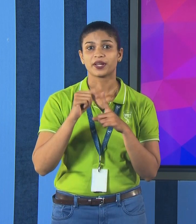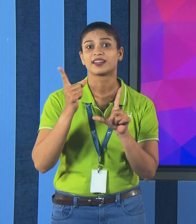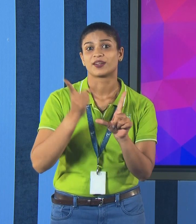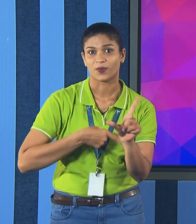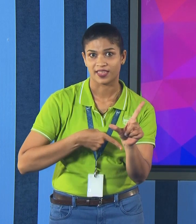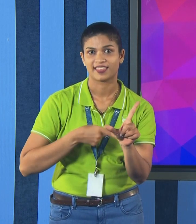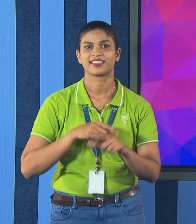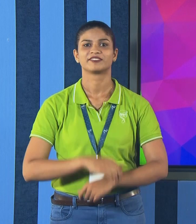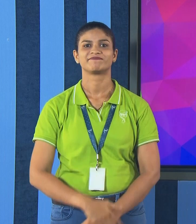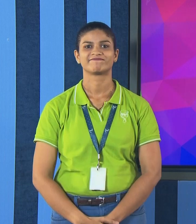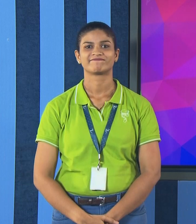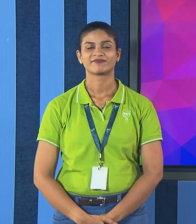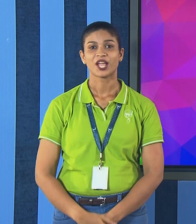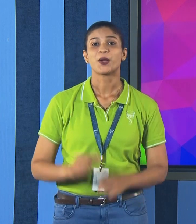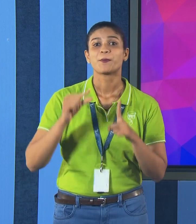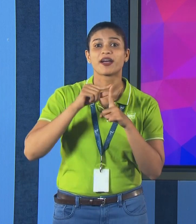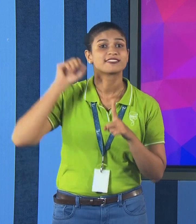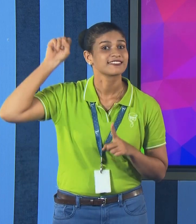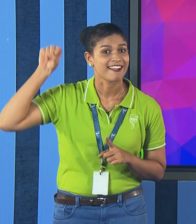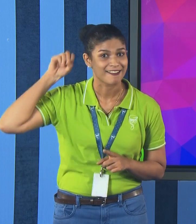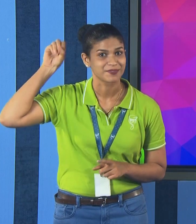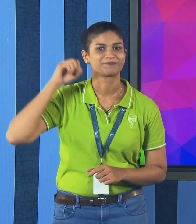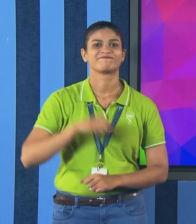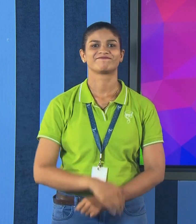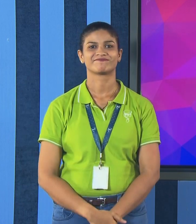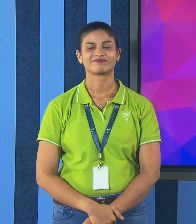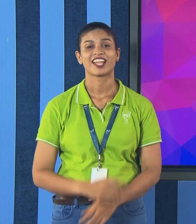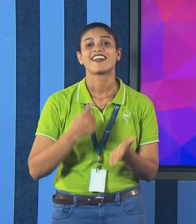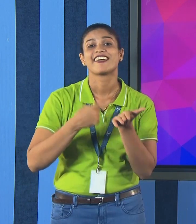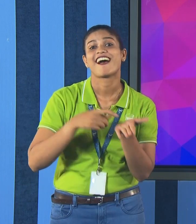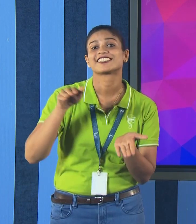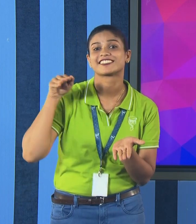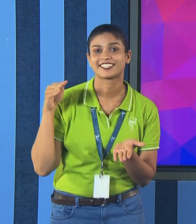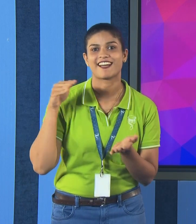Puducheri, Punjab, Rajasthan,